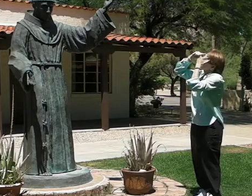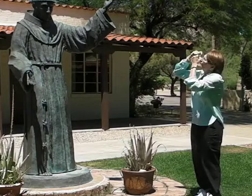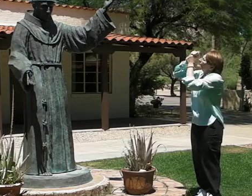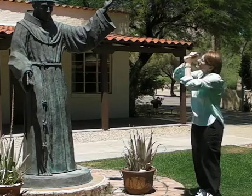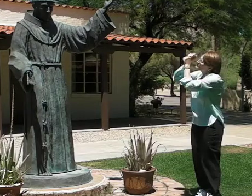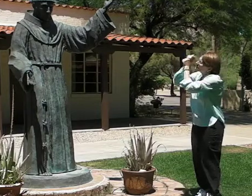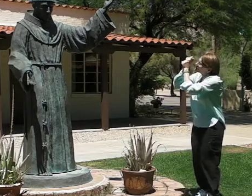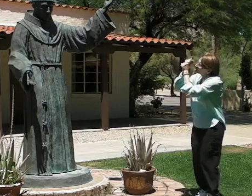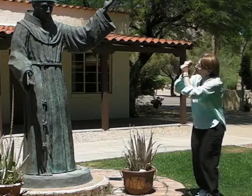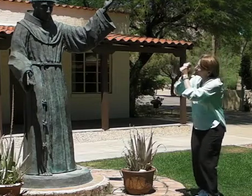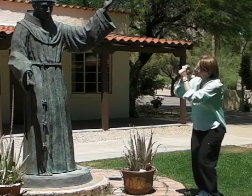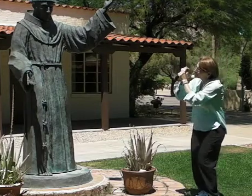faith